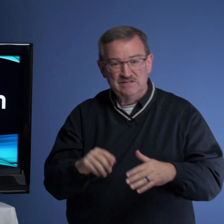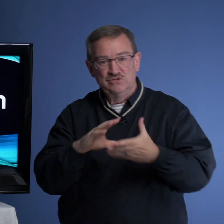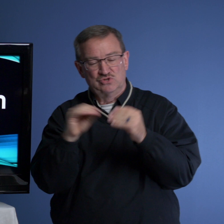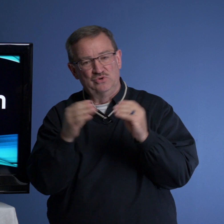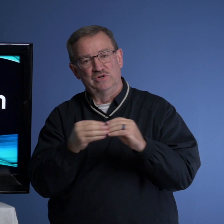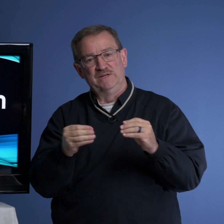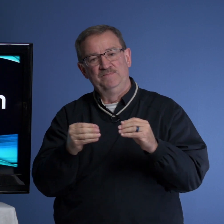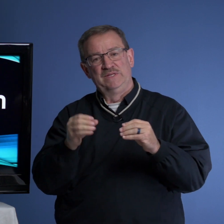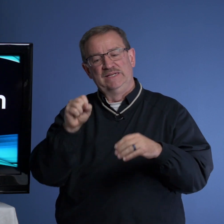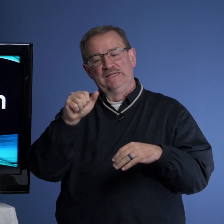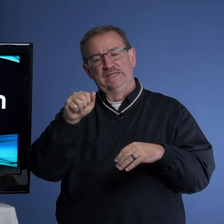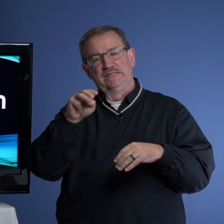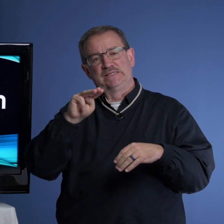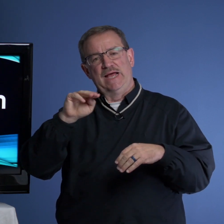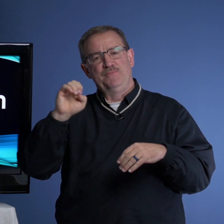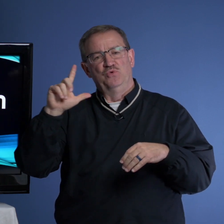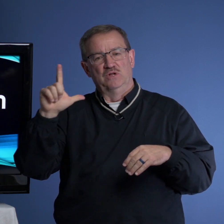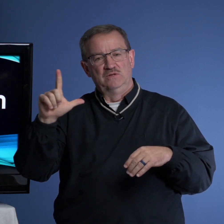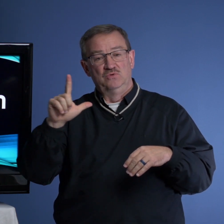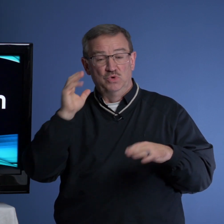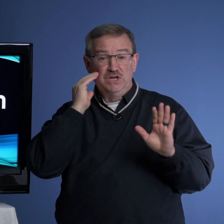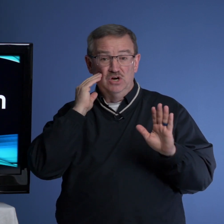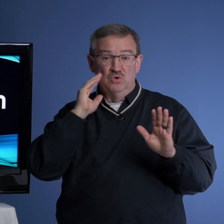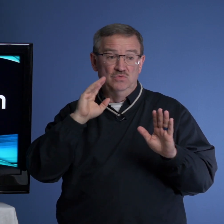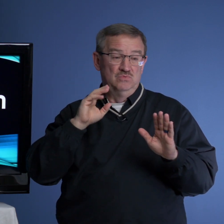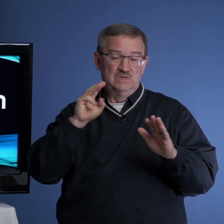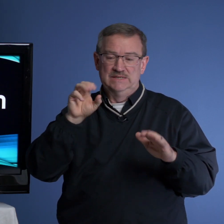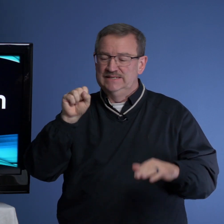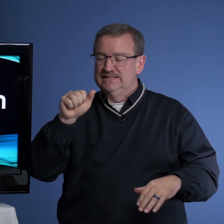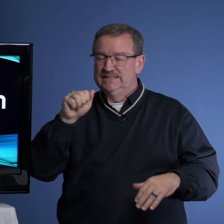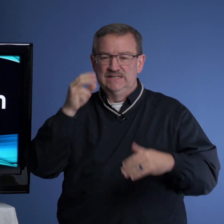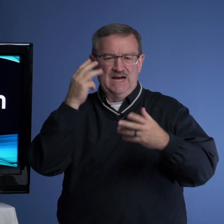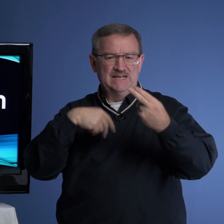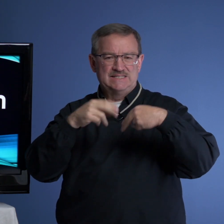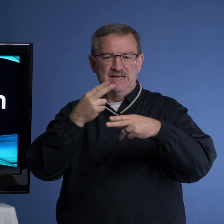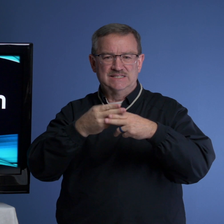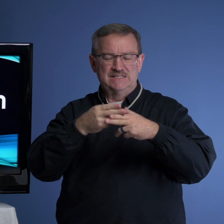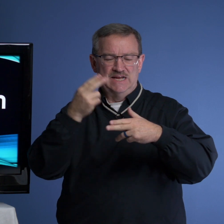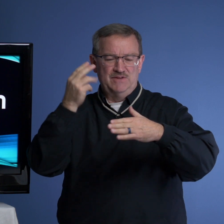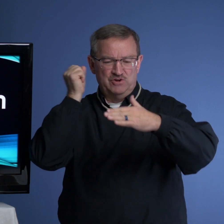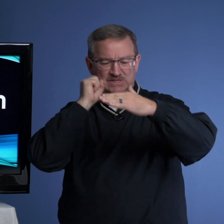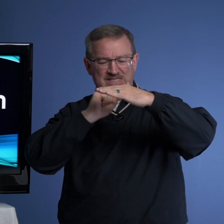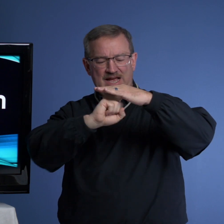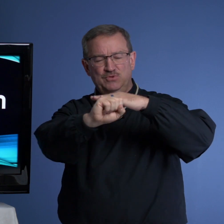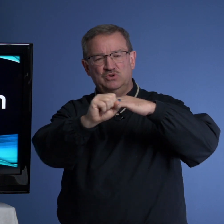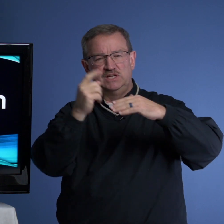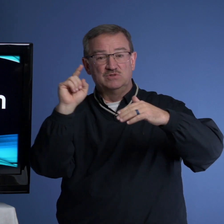story. Samuel, we know, I sign name for him is Samuel. He was